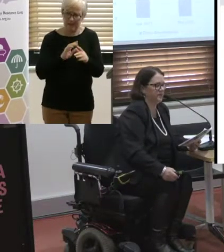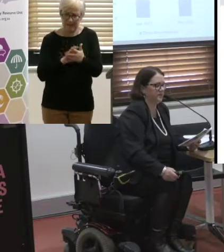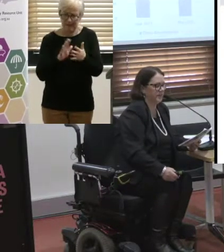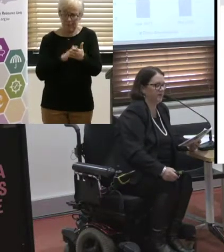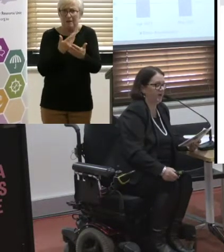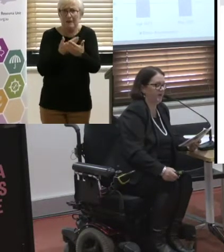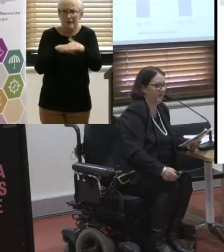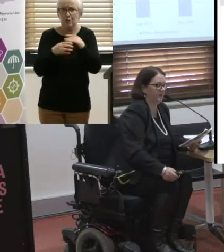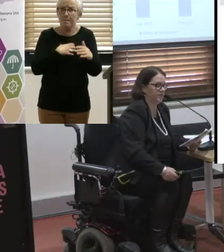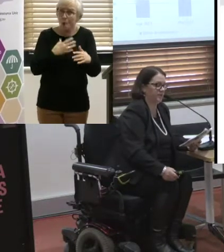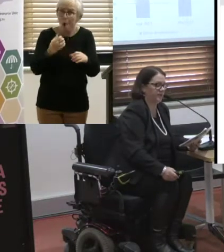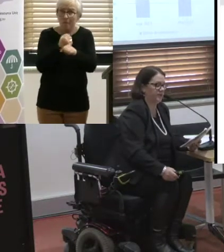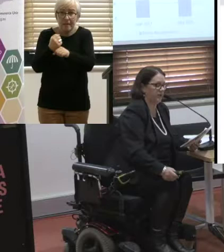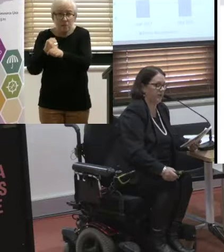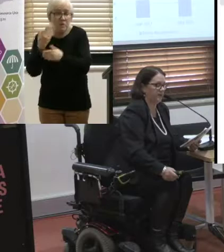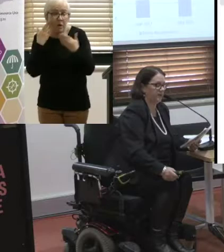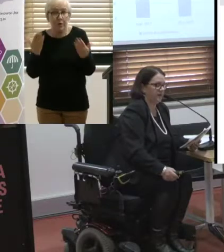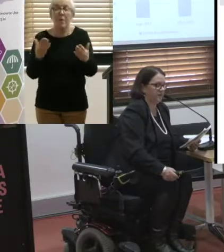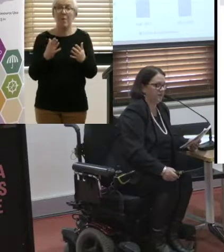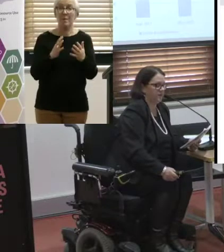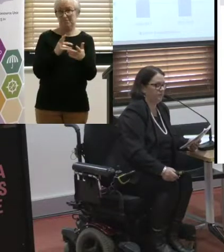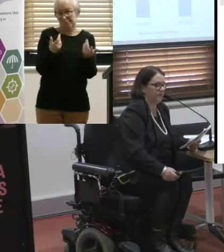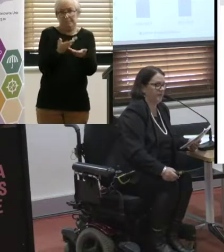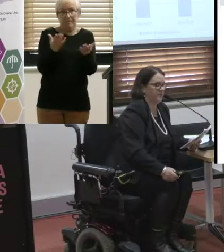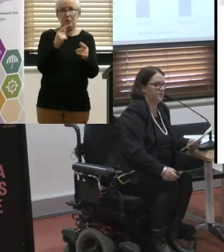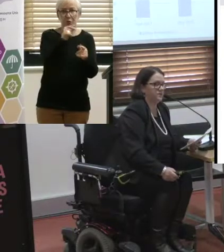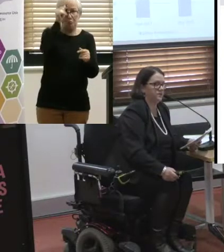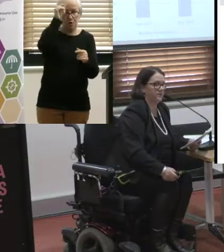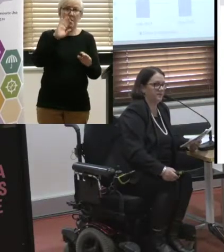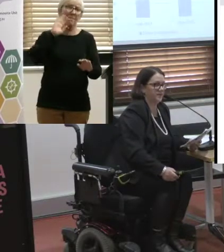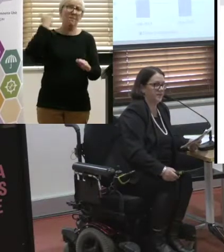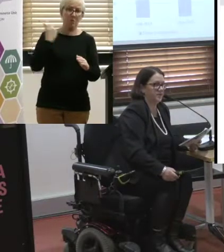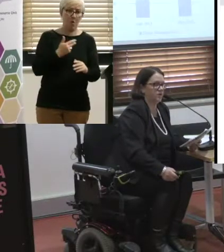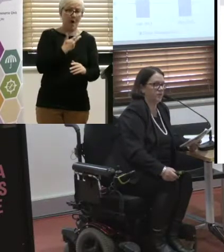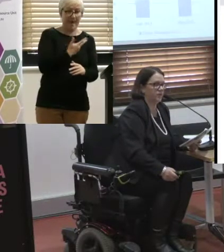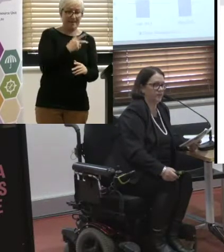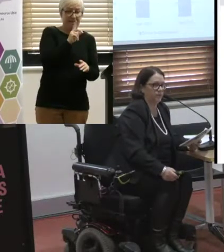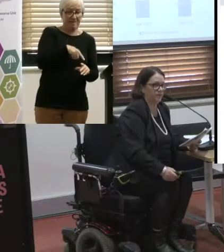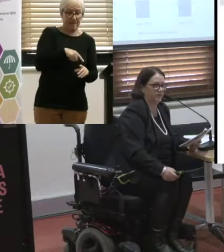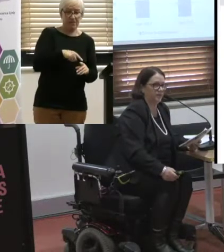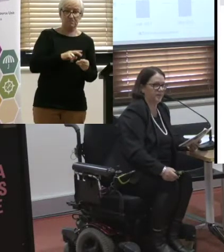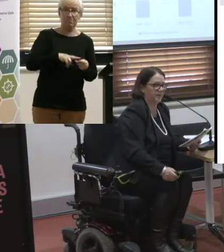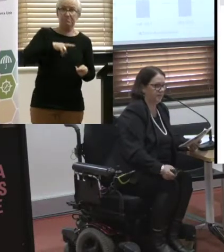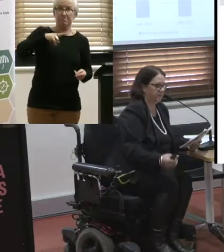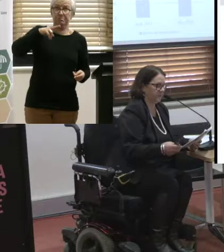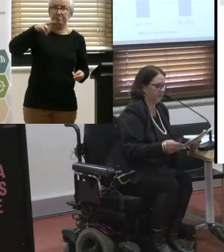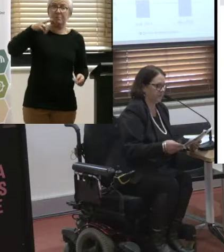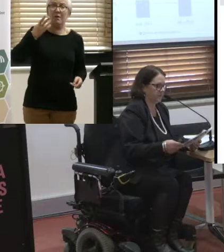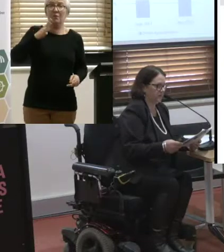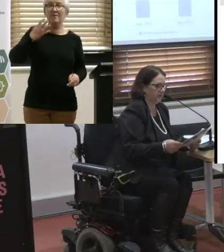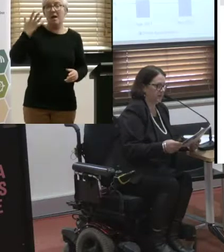I think we just keep an eye on that. But as you can appreciate, that's gone from 8,000 to 45,000. And that's a lot more people that the